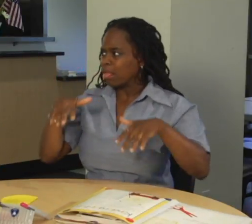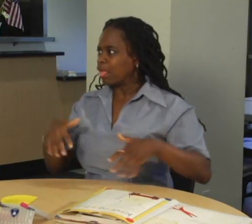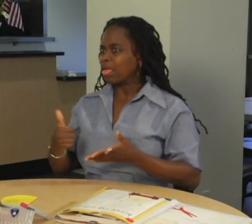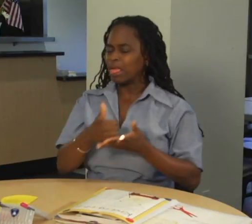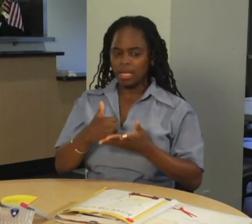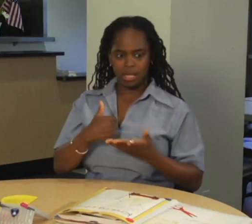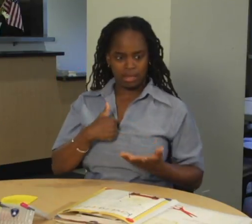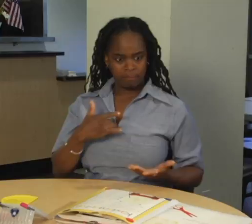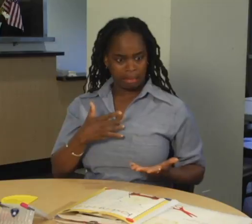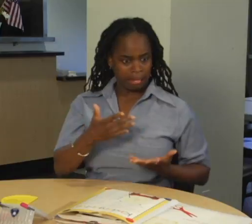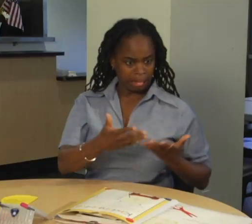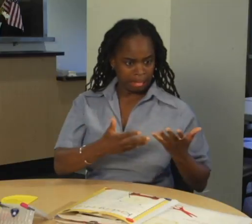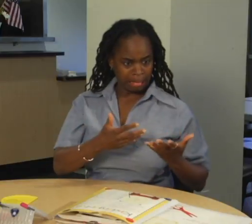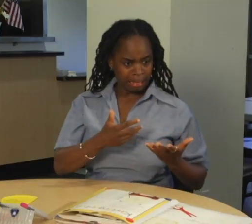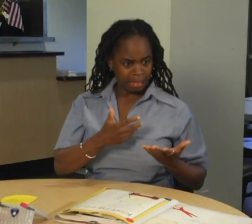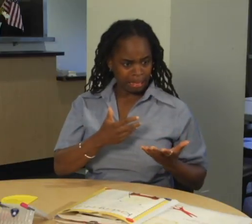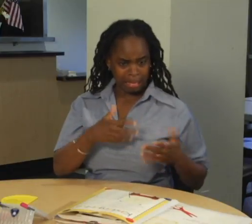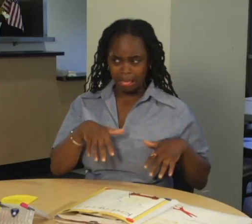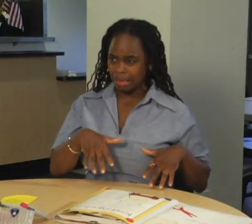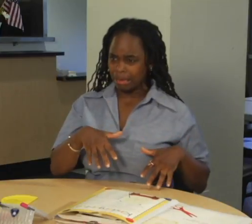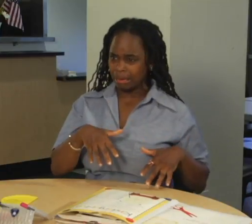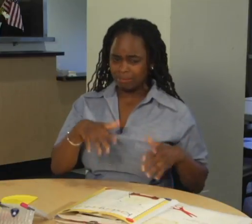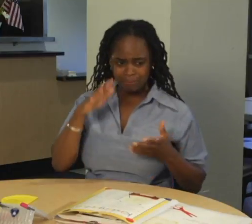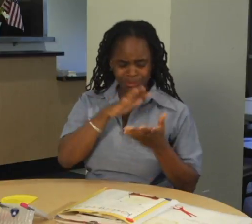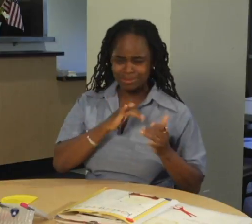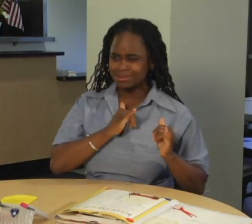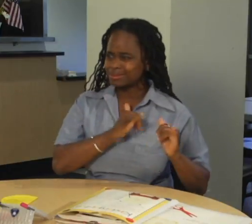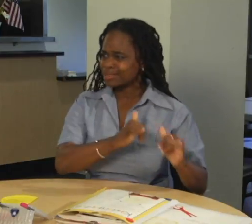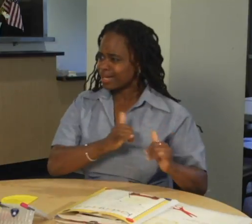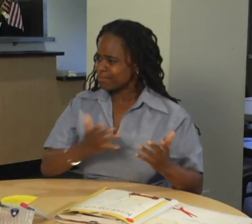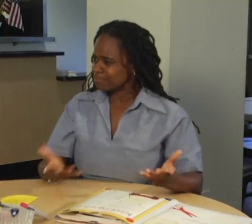helpless and confused. And I have to say, sometimes I feel the same.